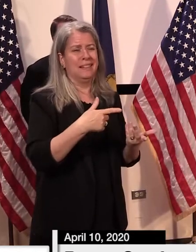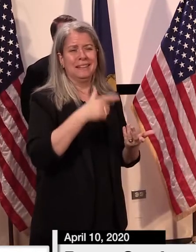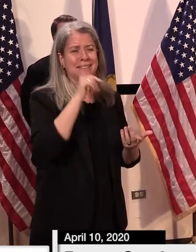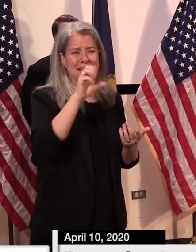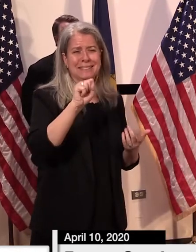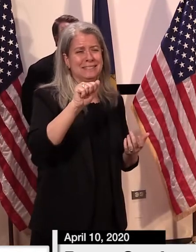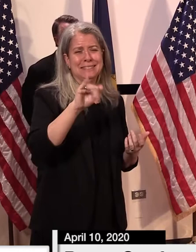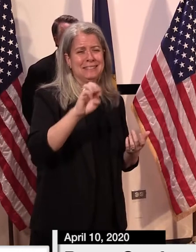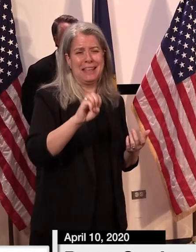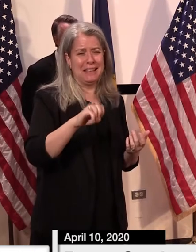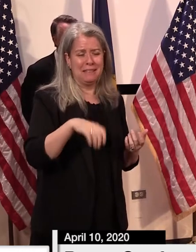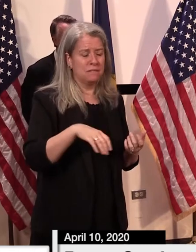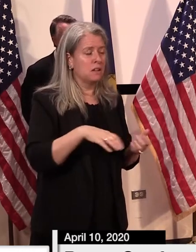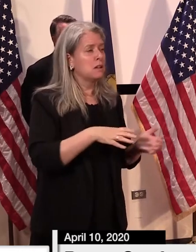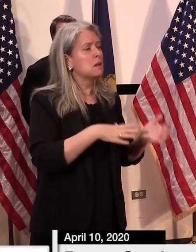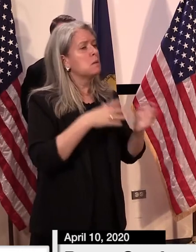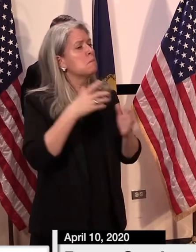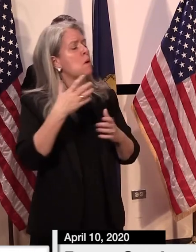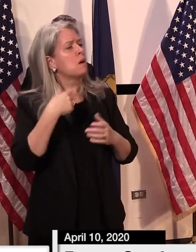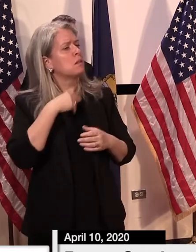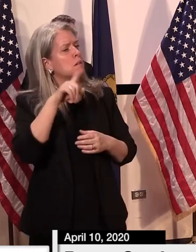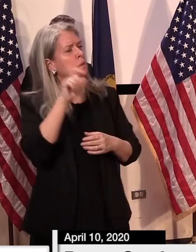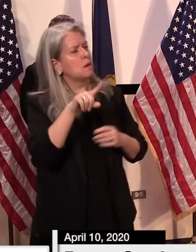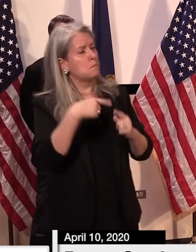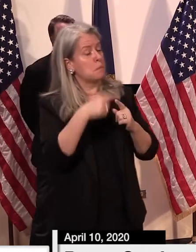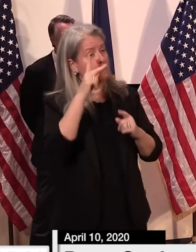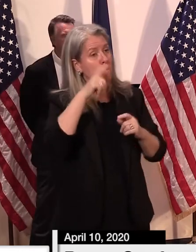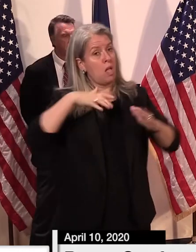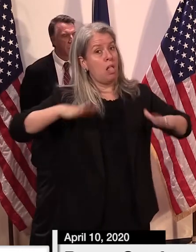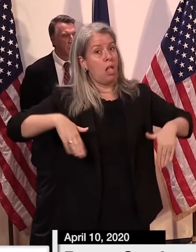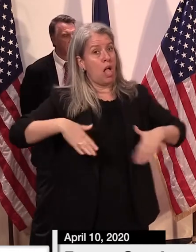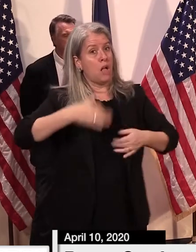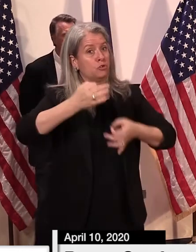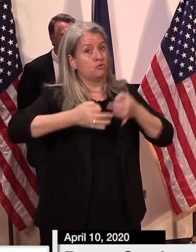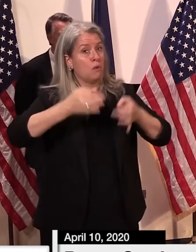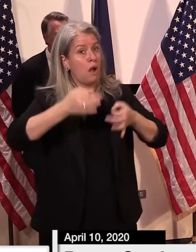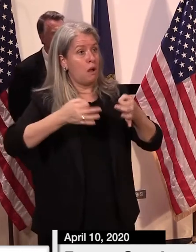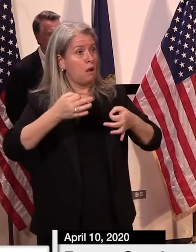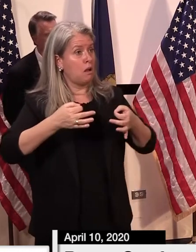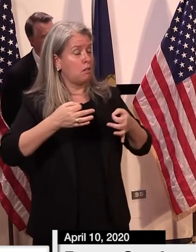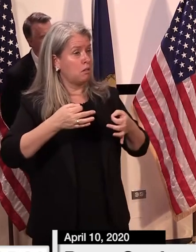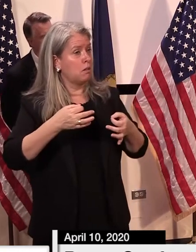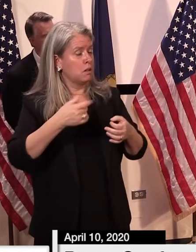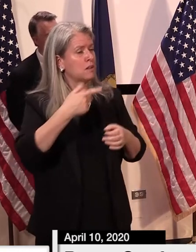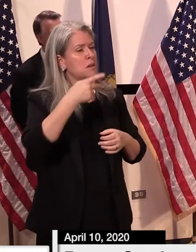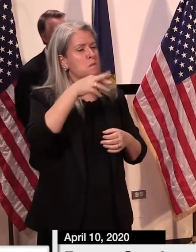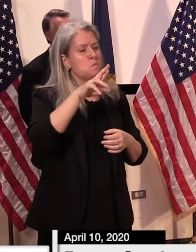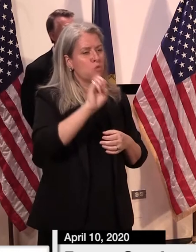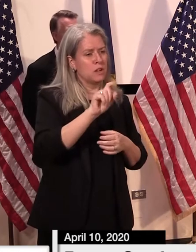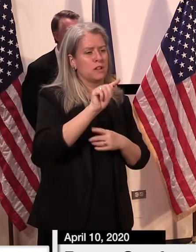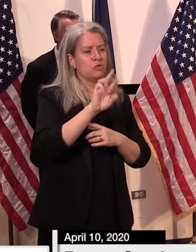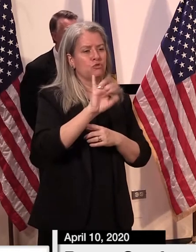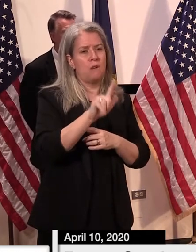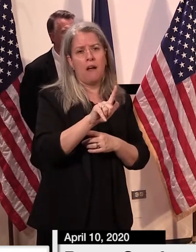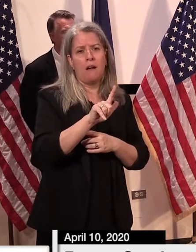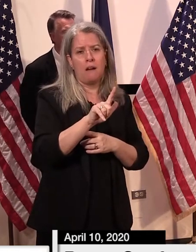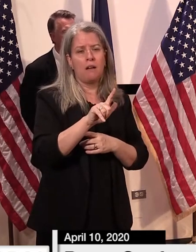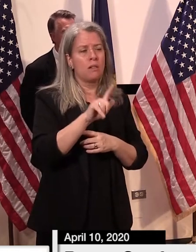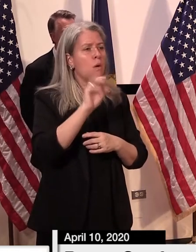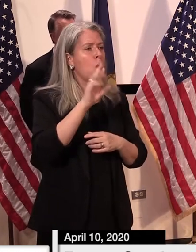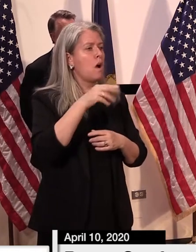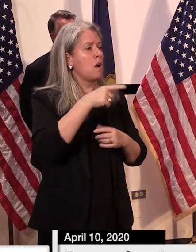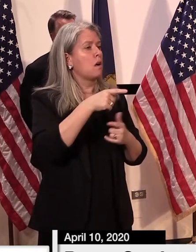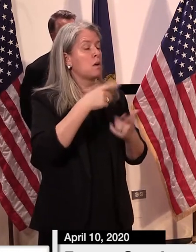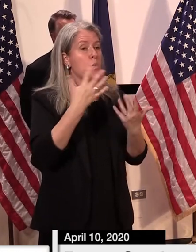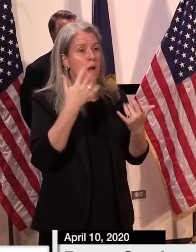-trial or in their patrol violations i mean is this still something you're considering um further limiting the prison population or do you